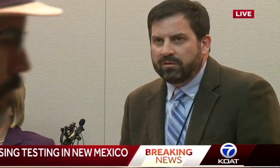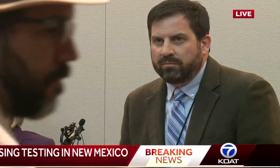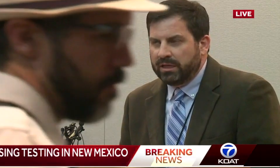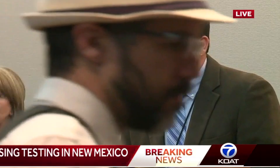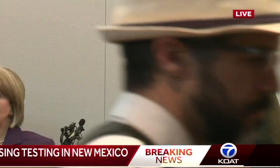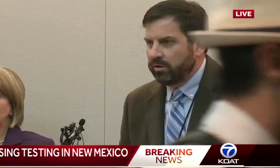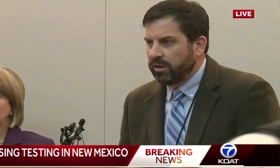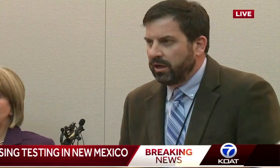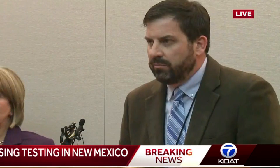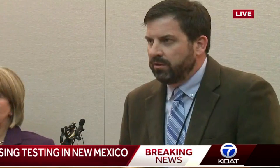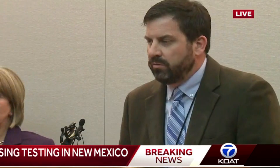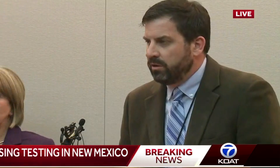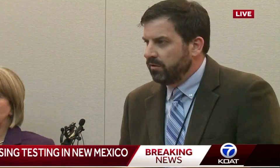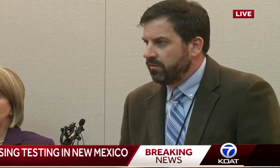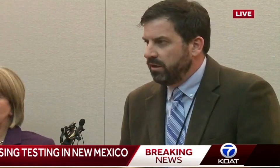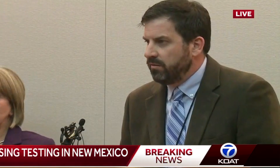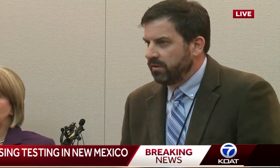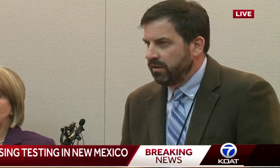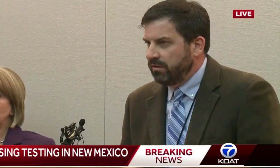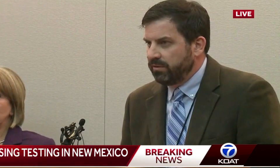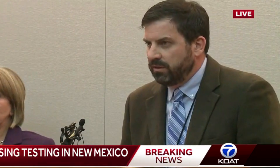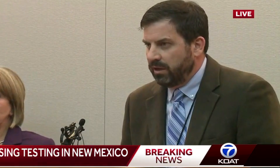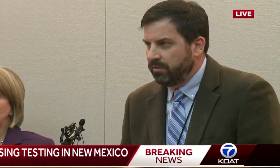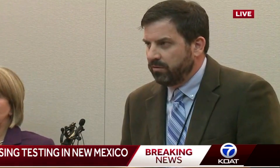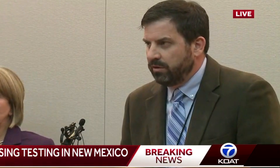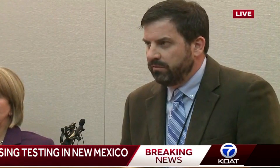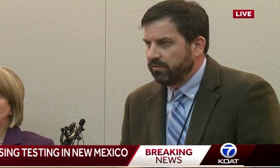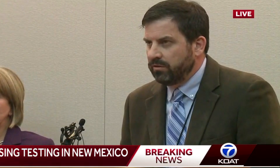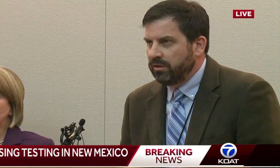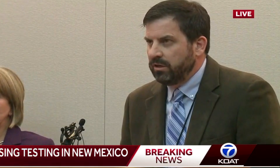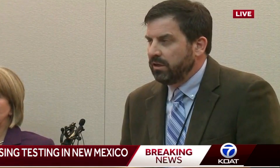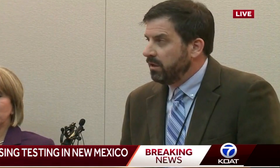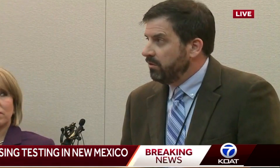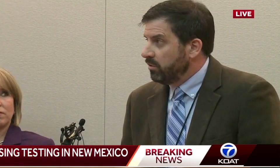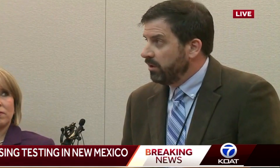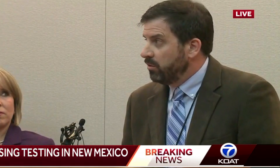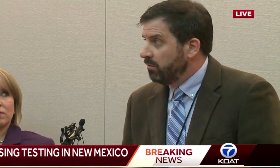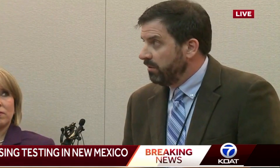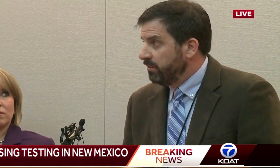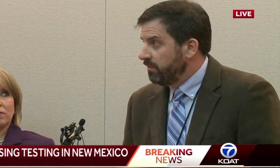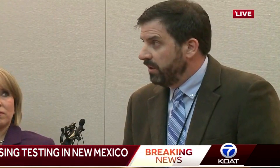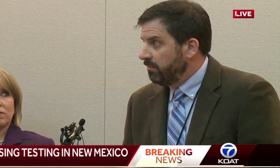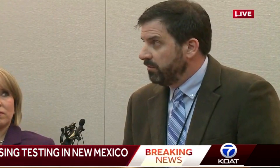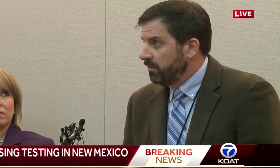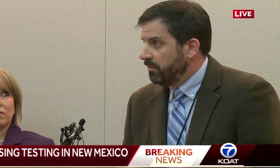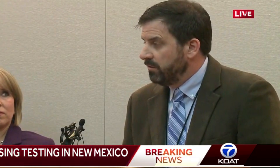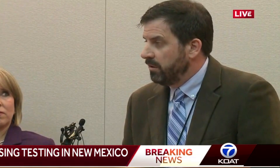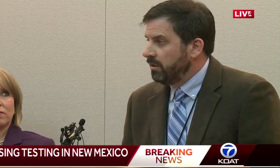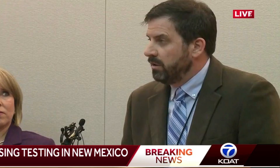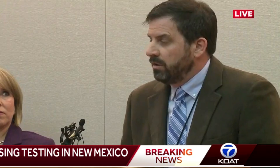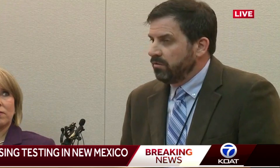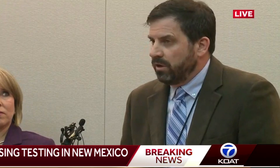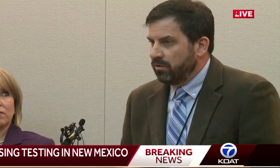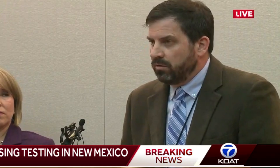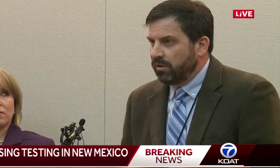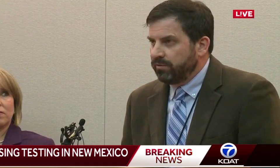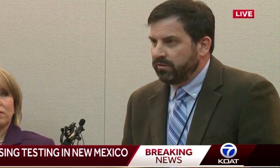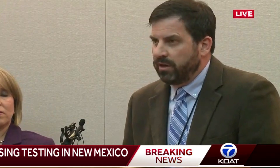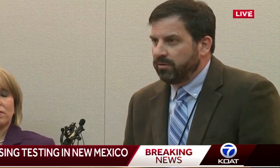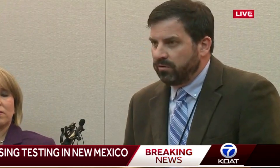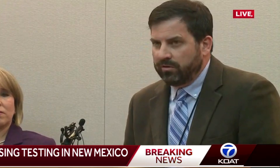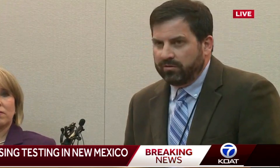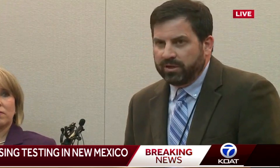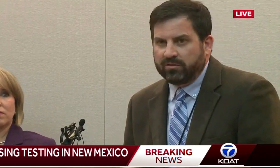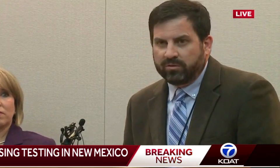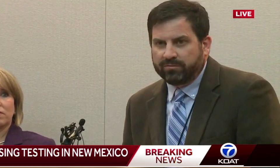there is a meeting going on between our state scientific laboratory division and Tricor reference laboratories. Tricor